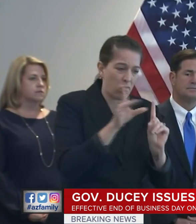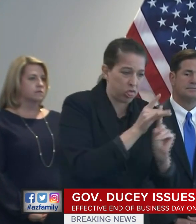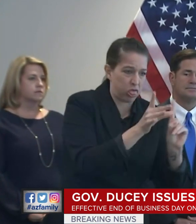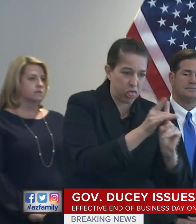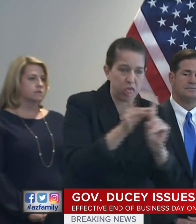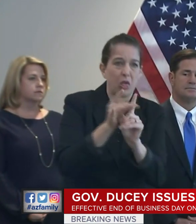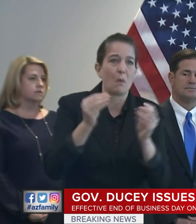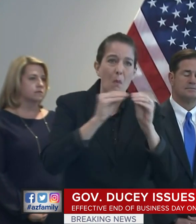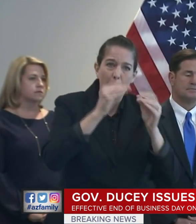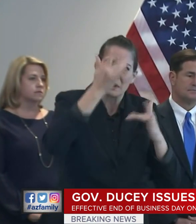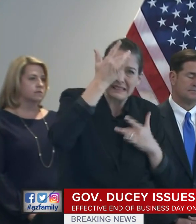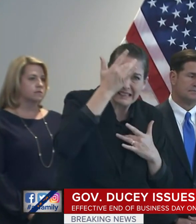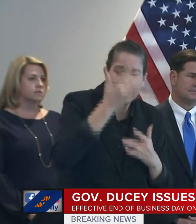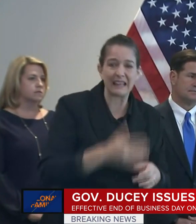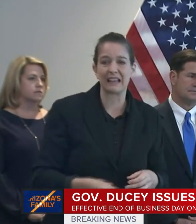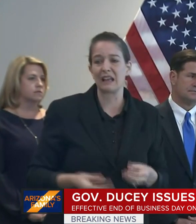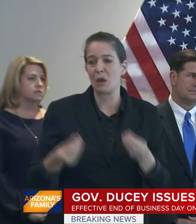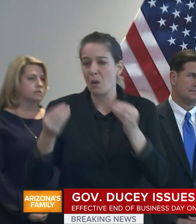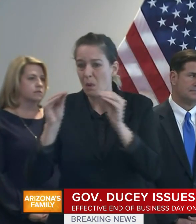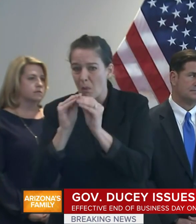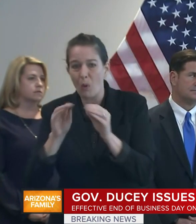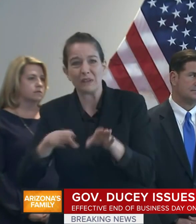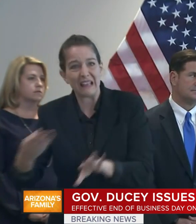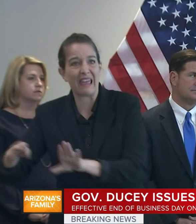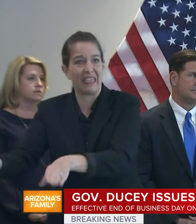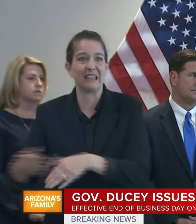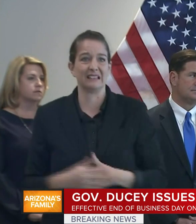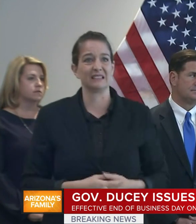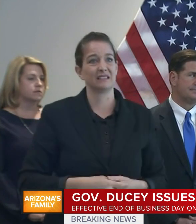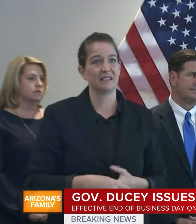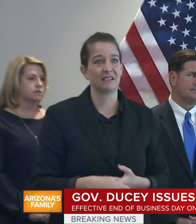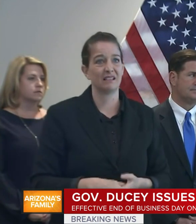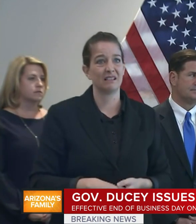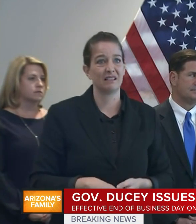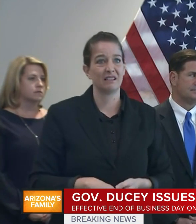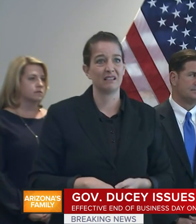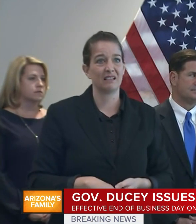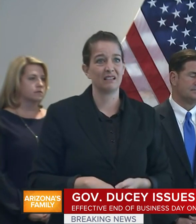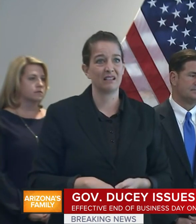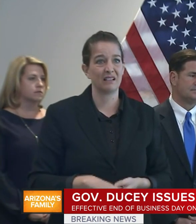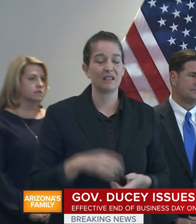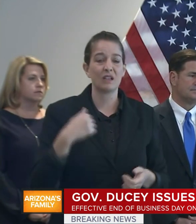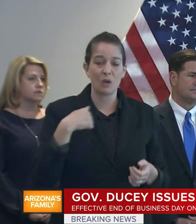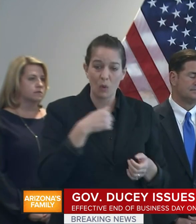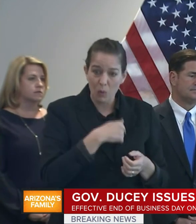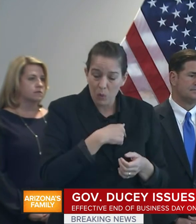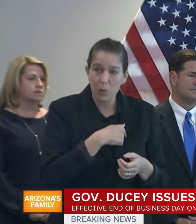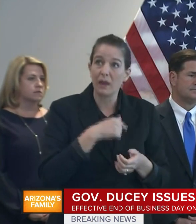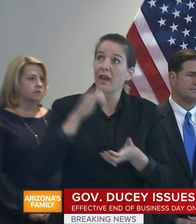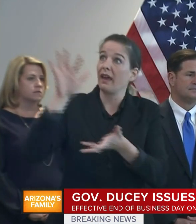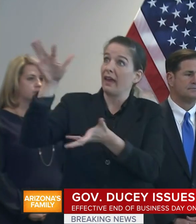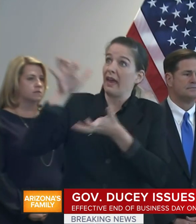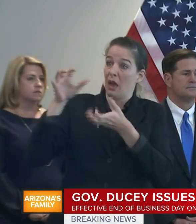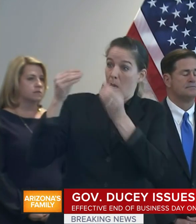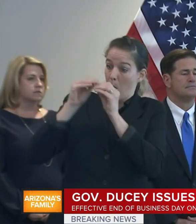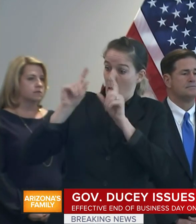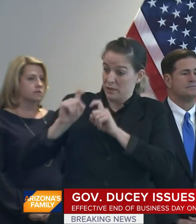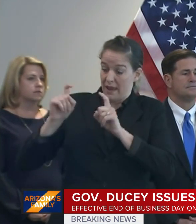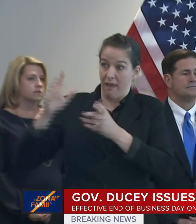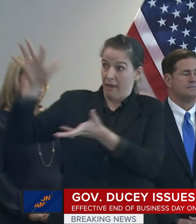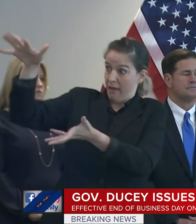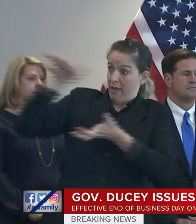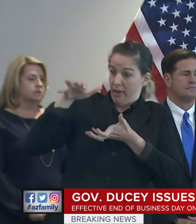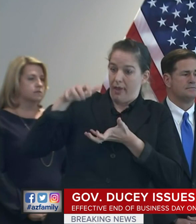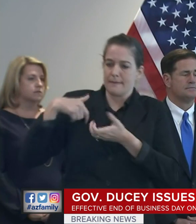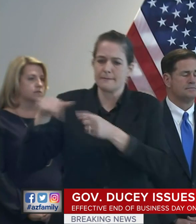confirmed cases in every county. As we've built capacity and testing, we've seen an increase in the percent of